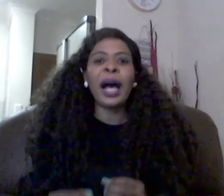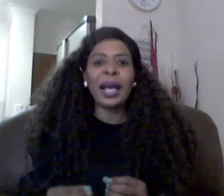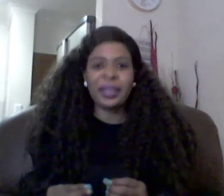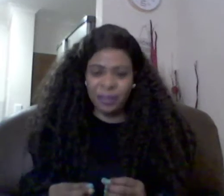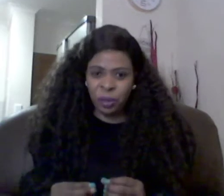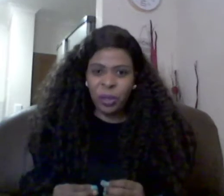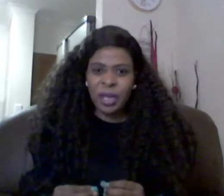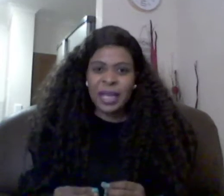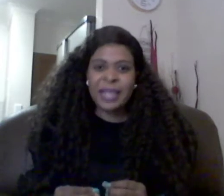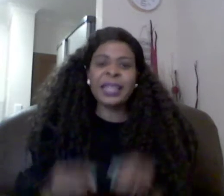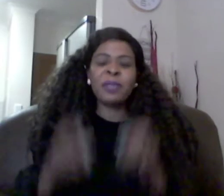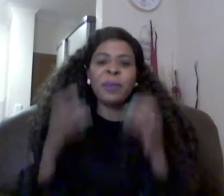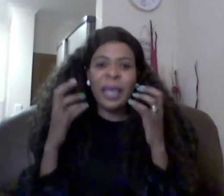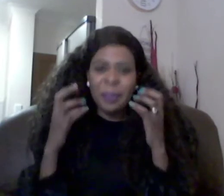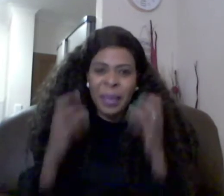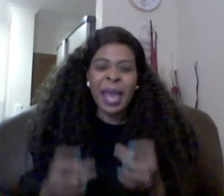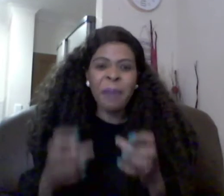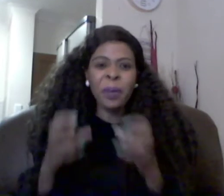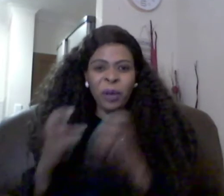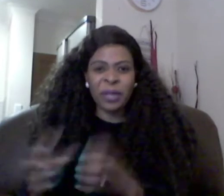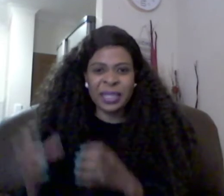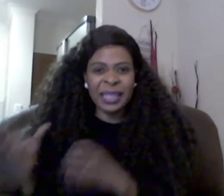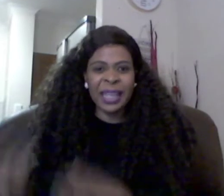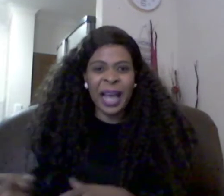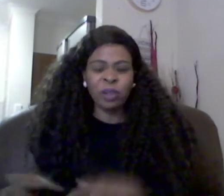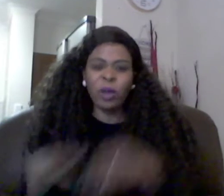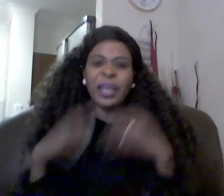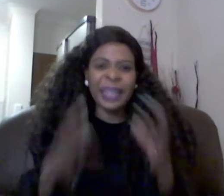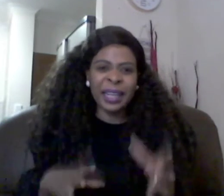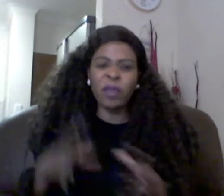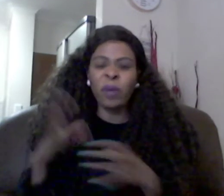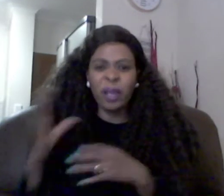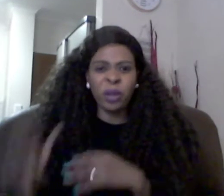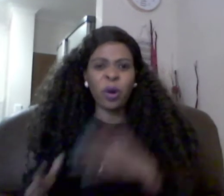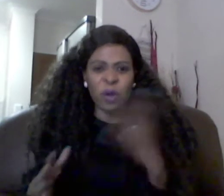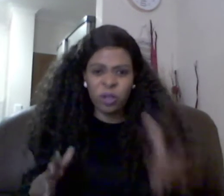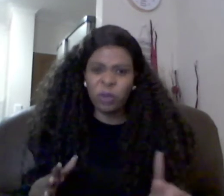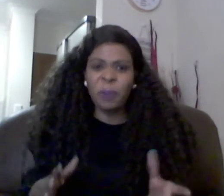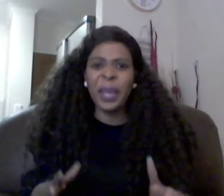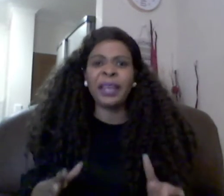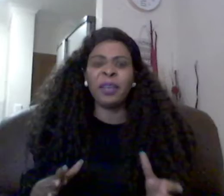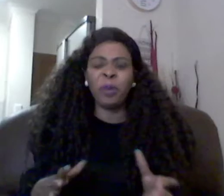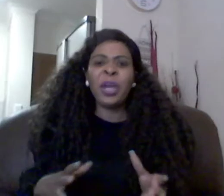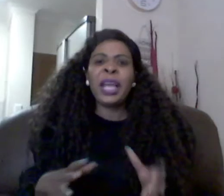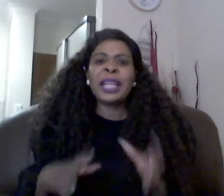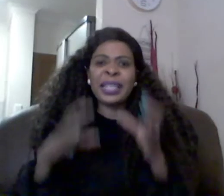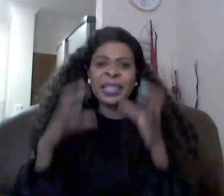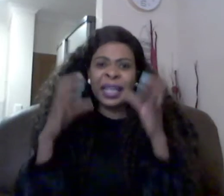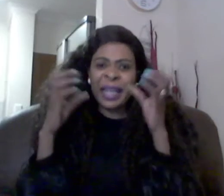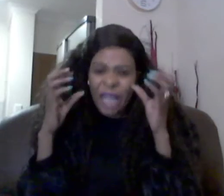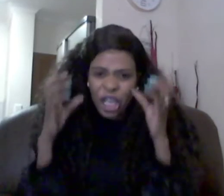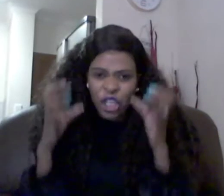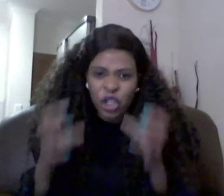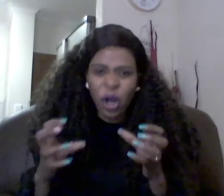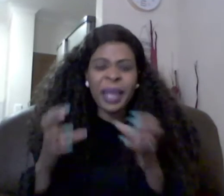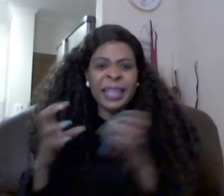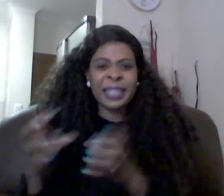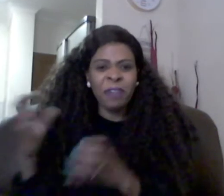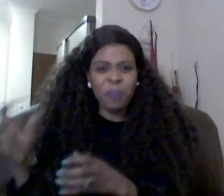heart you know it says be be happy while you are still young don't let anything worry you or cause you pain you know it says that enjoy each and every